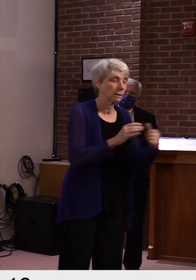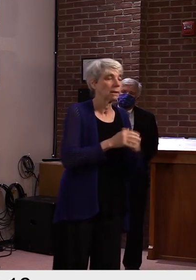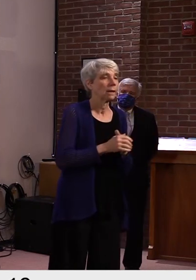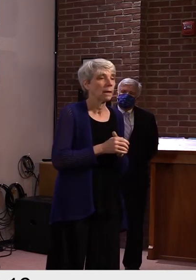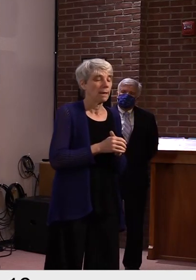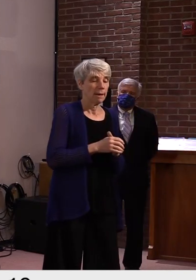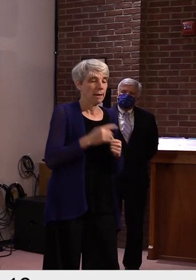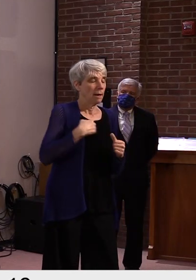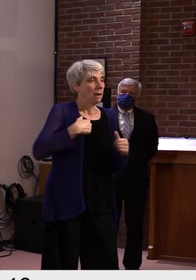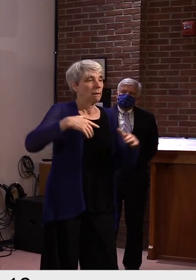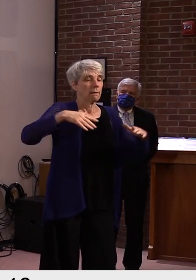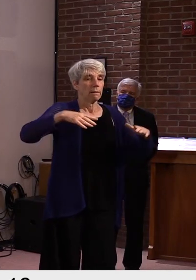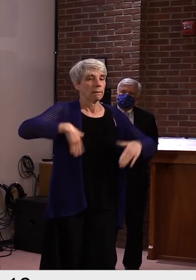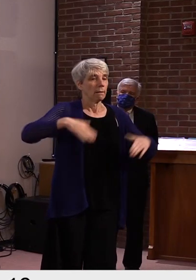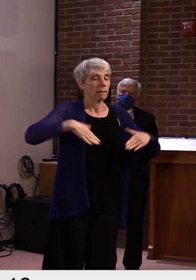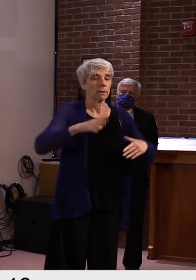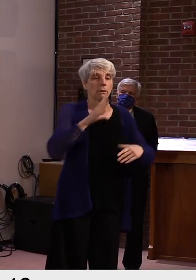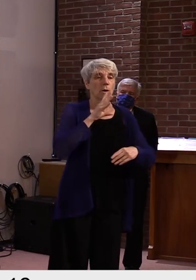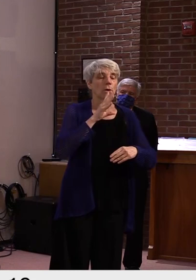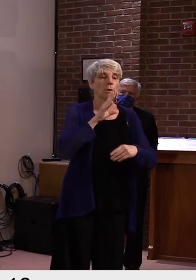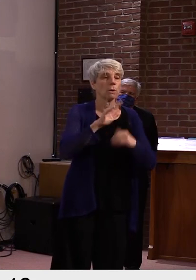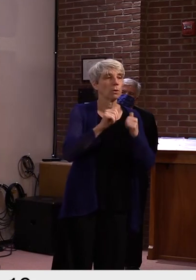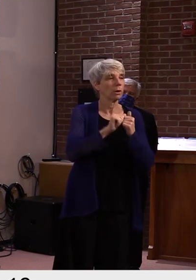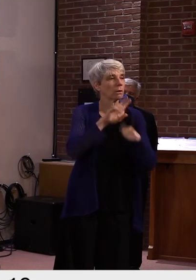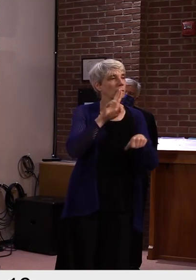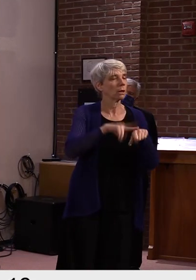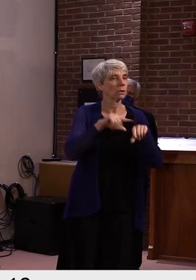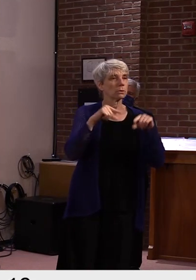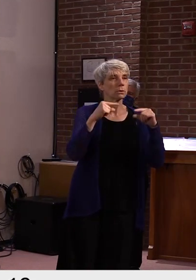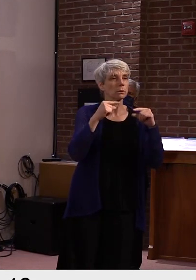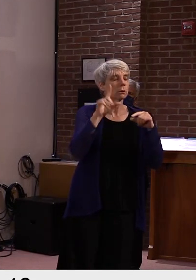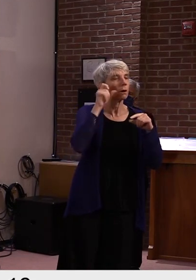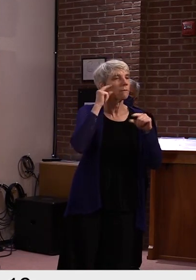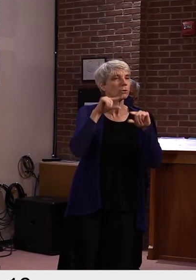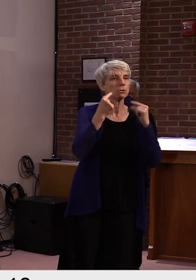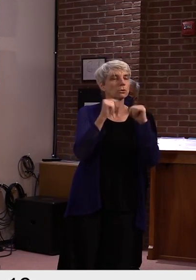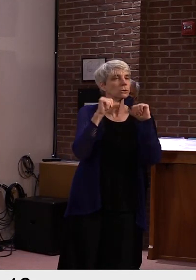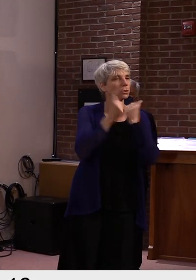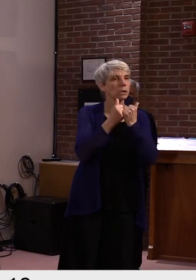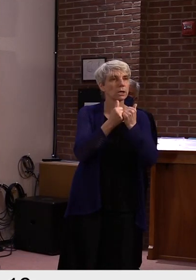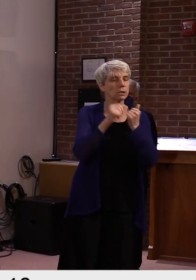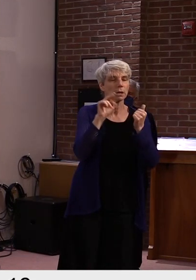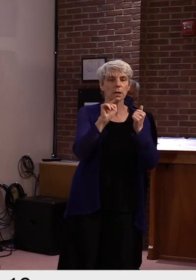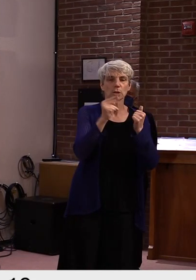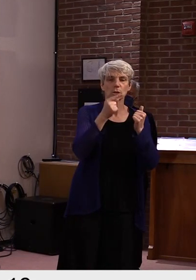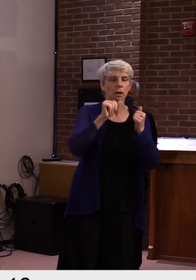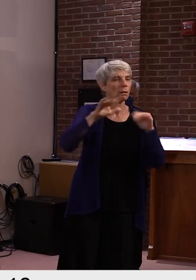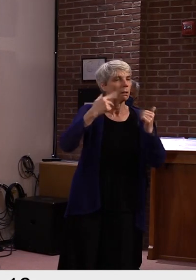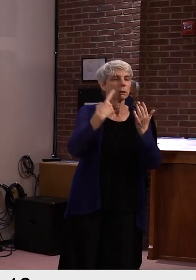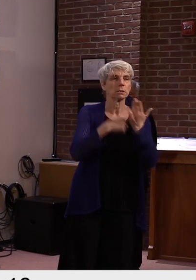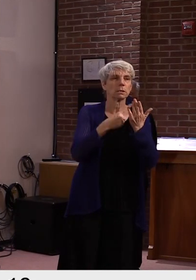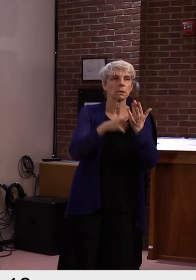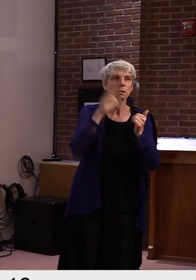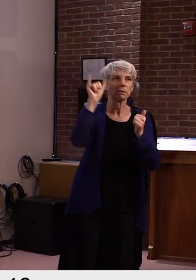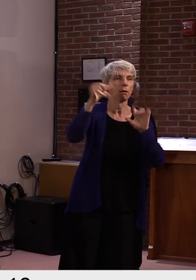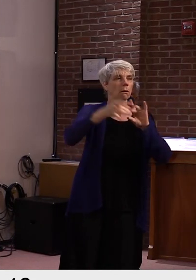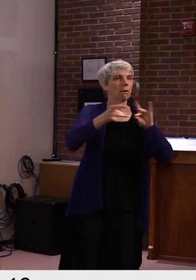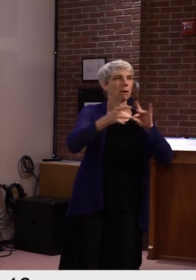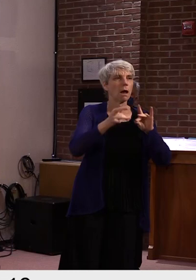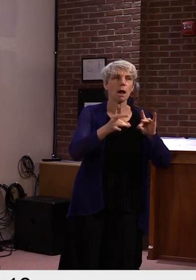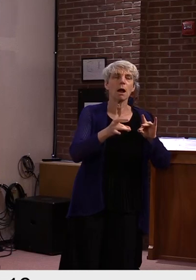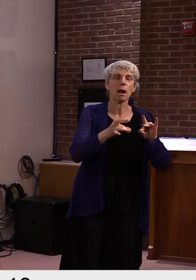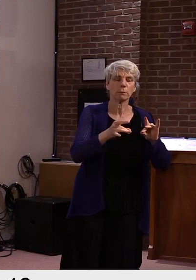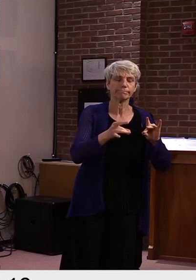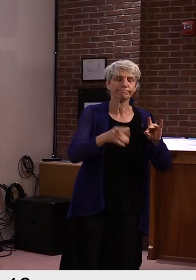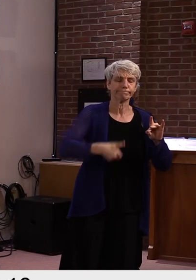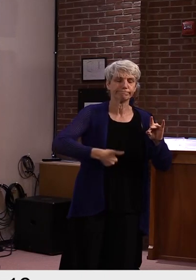the National Governors Association at this point in time about this provision in particular. So I'm sure it'll